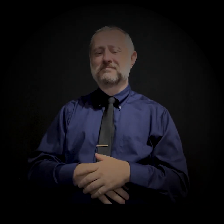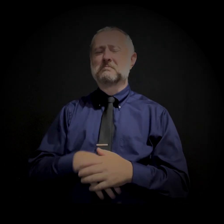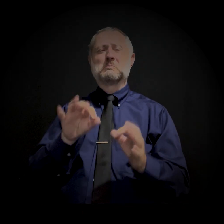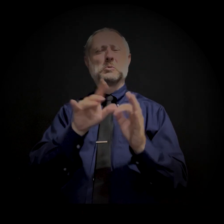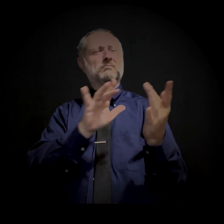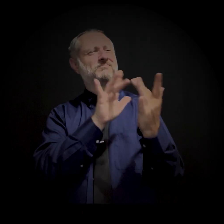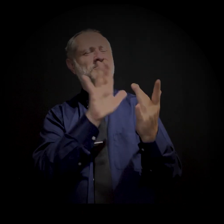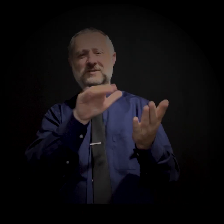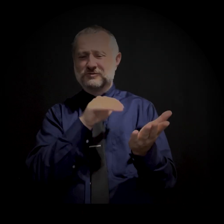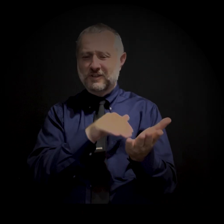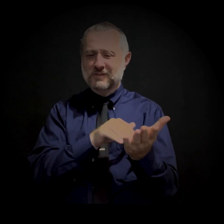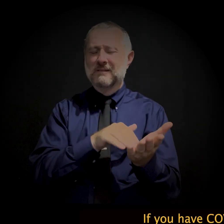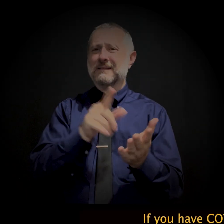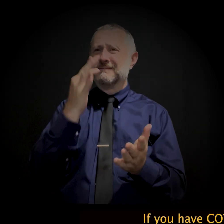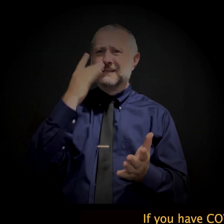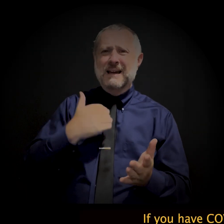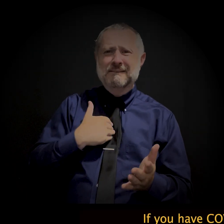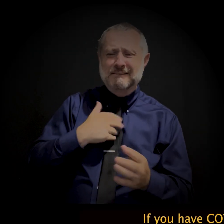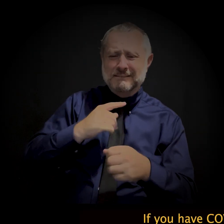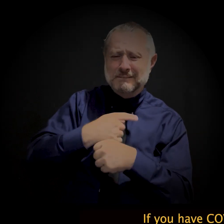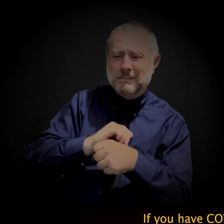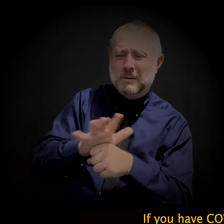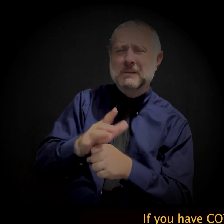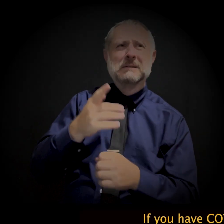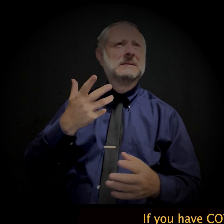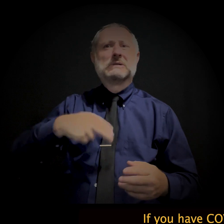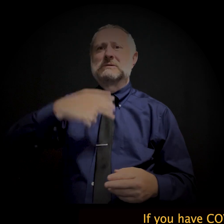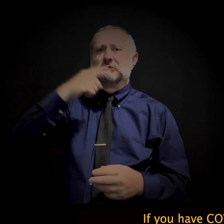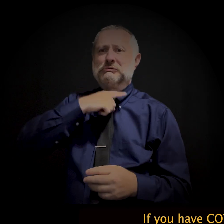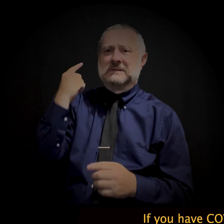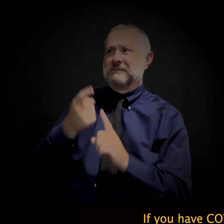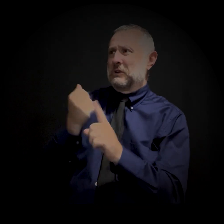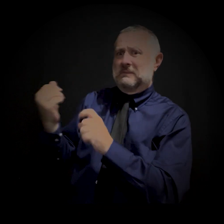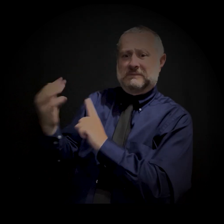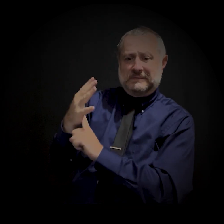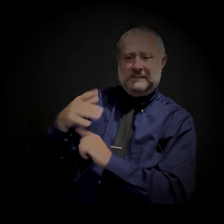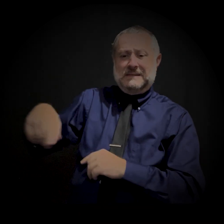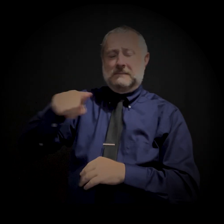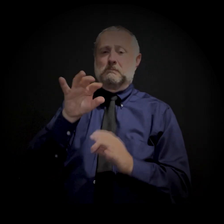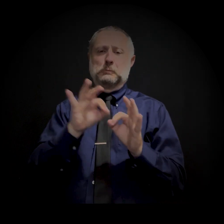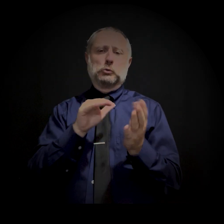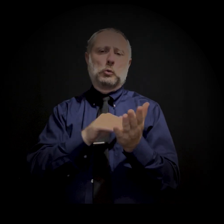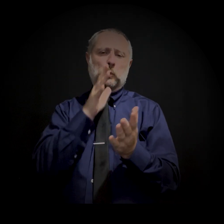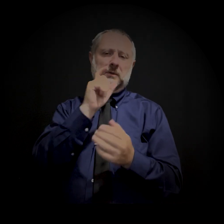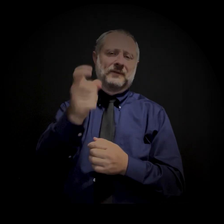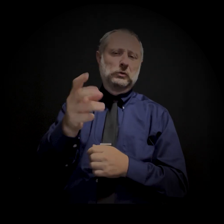Contact your doctor right away if you have COVID and are at high risk of getting very sick. Your doctor may prescribe treatment.